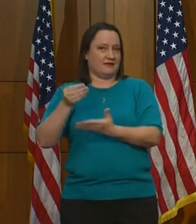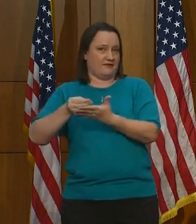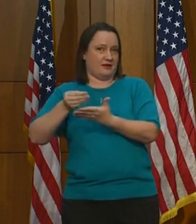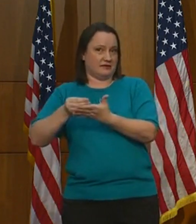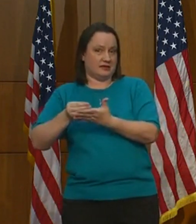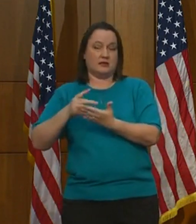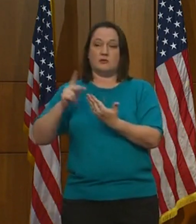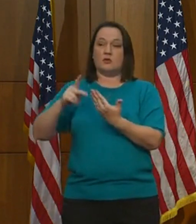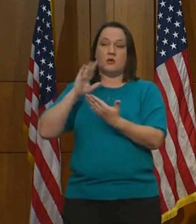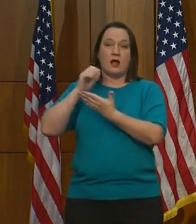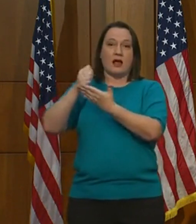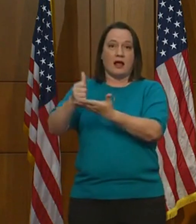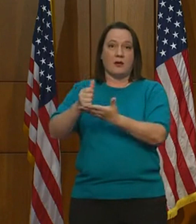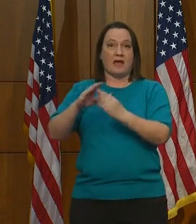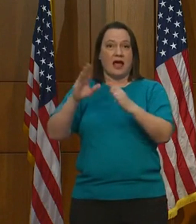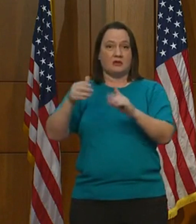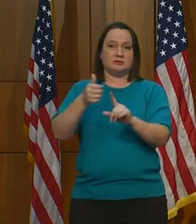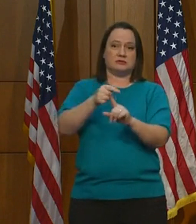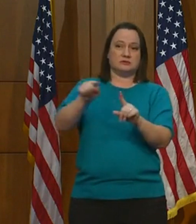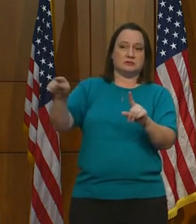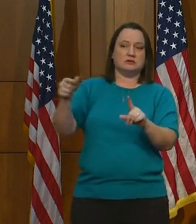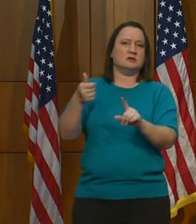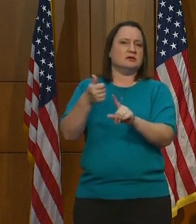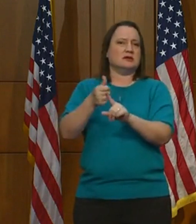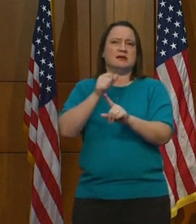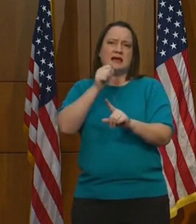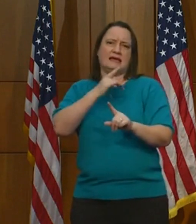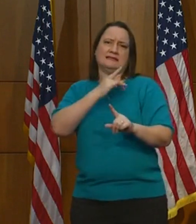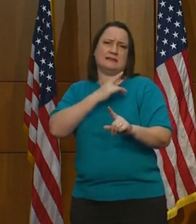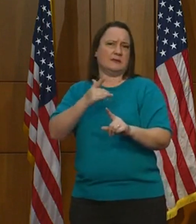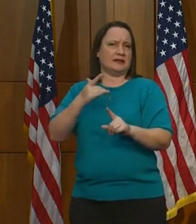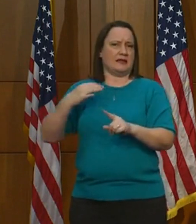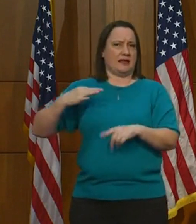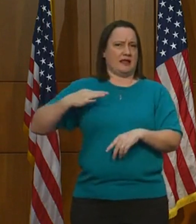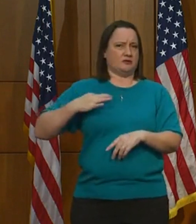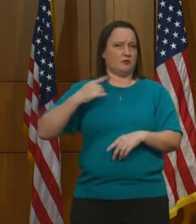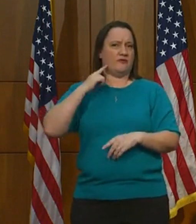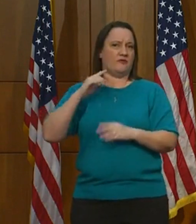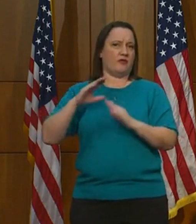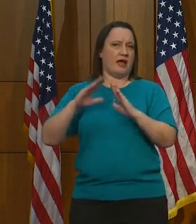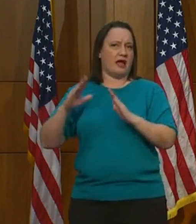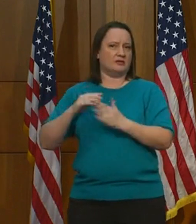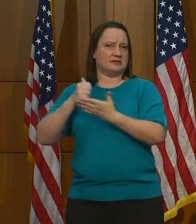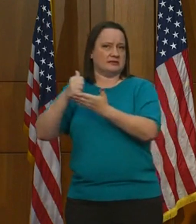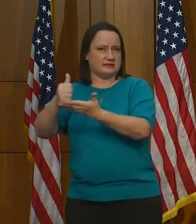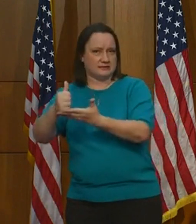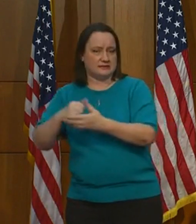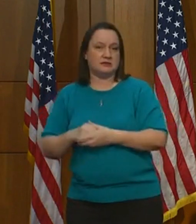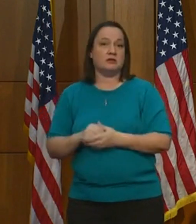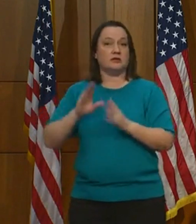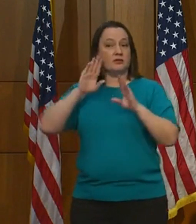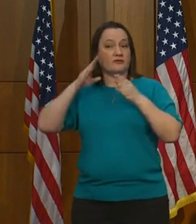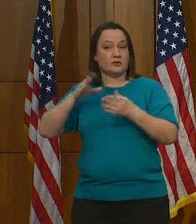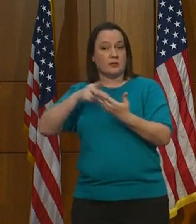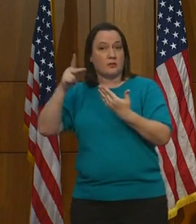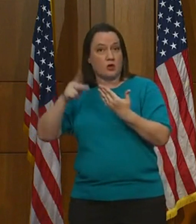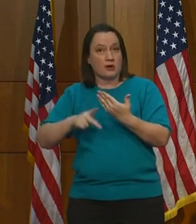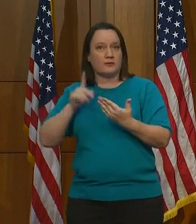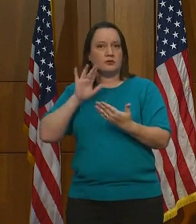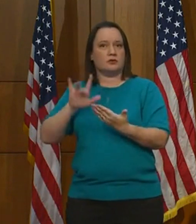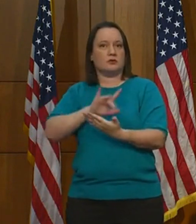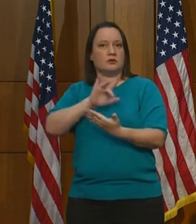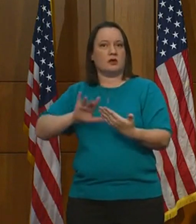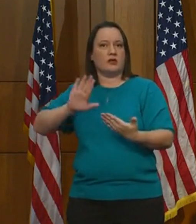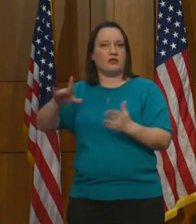eligible for energy assistance. The focus of that program will be to help pay off energy debt that they've accumulated